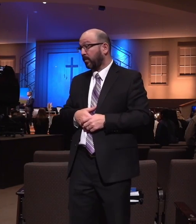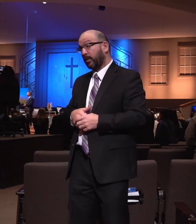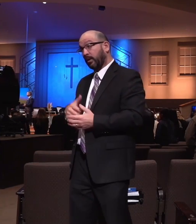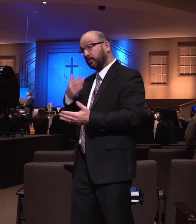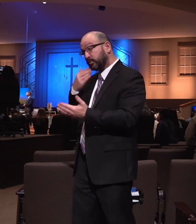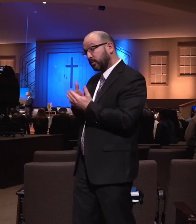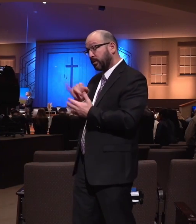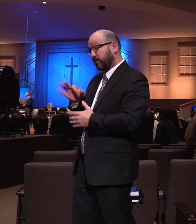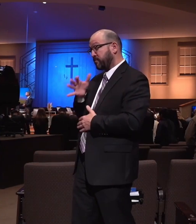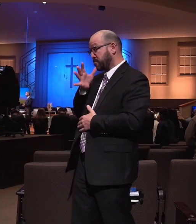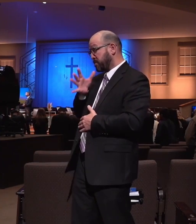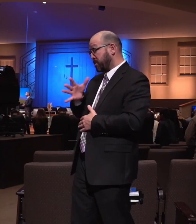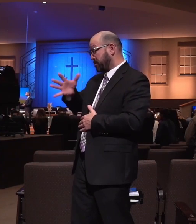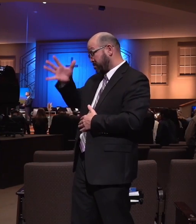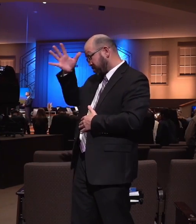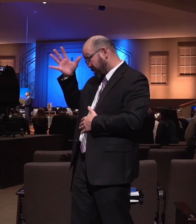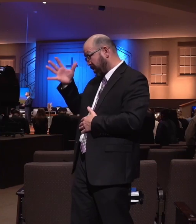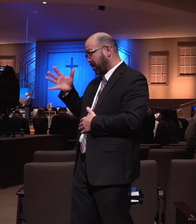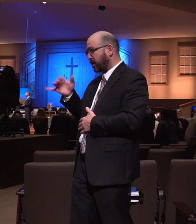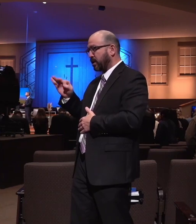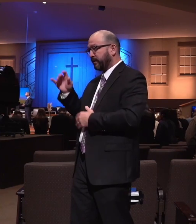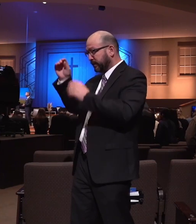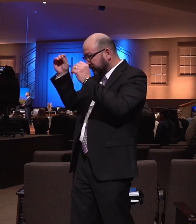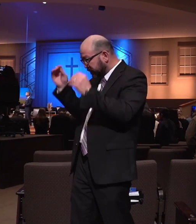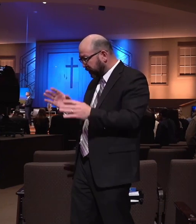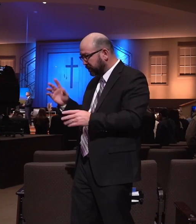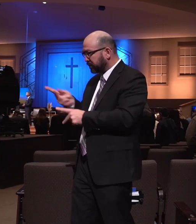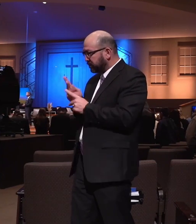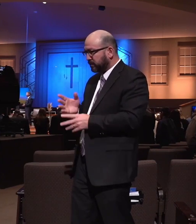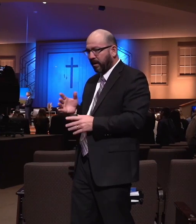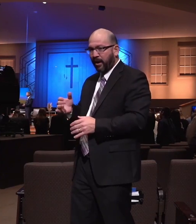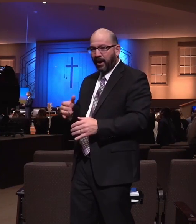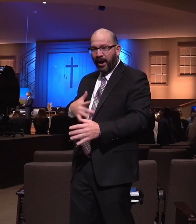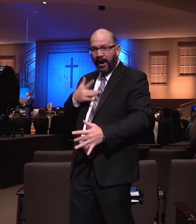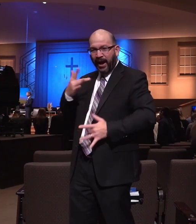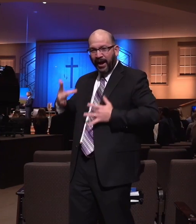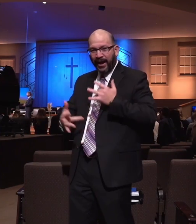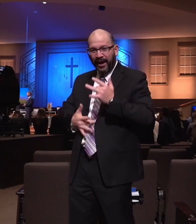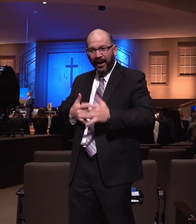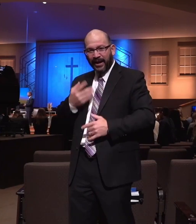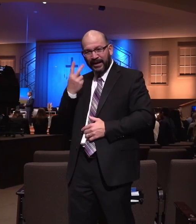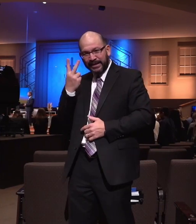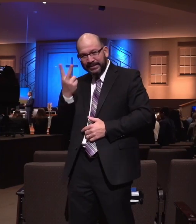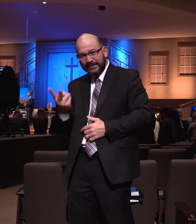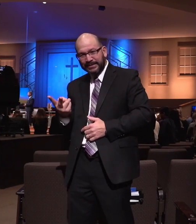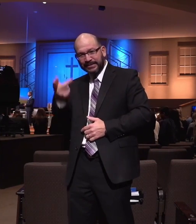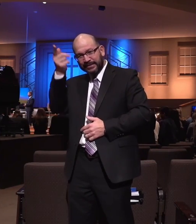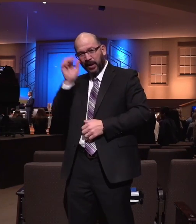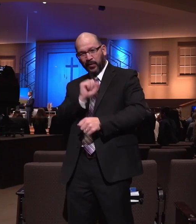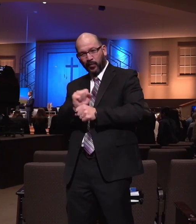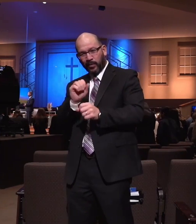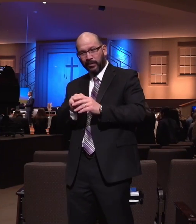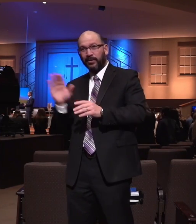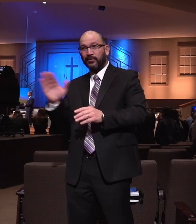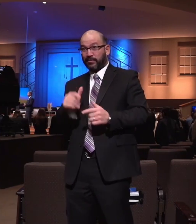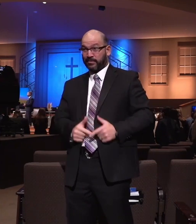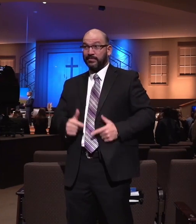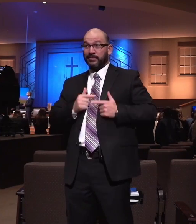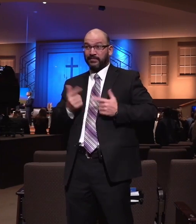mom and dad. Nothing wrong with a teacher, a pastor, just thrilled to see God at work in your life. There might be